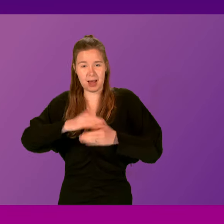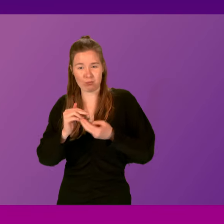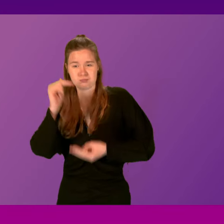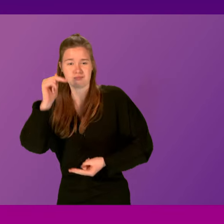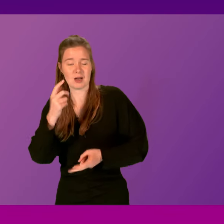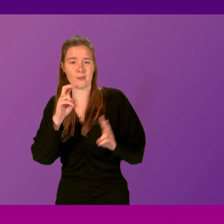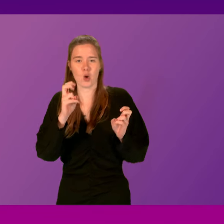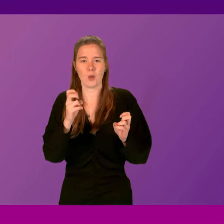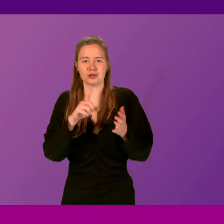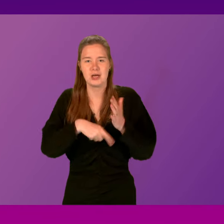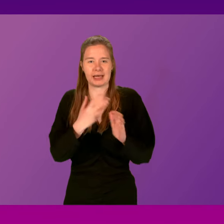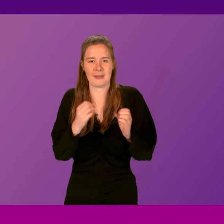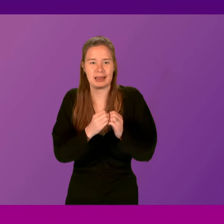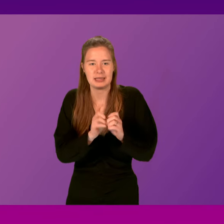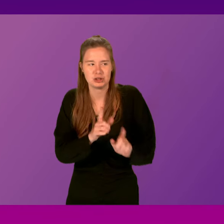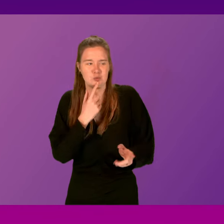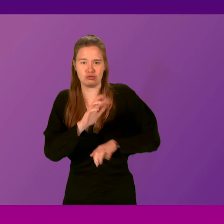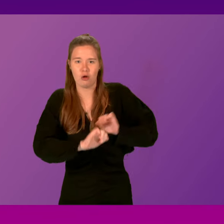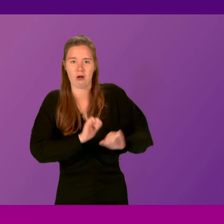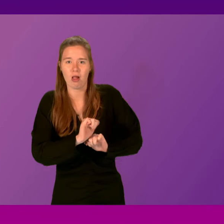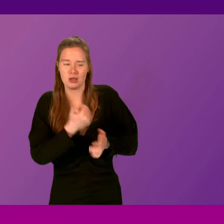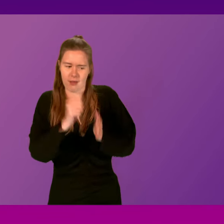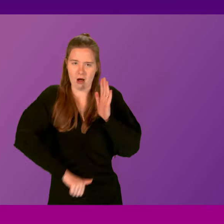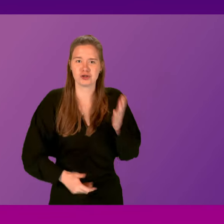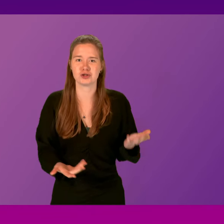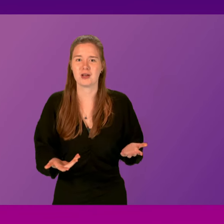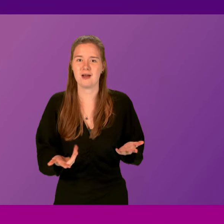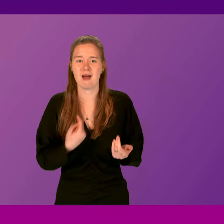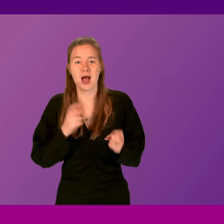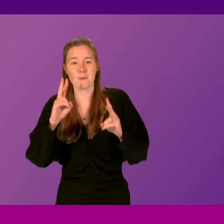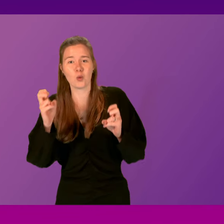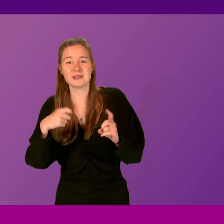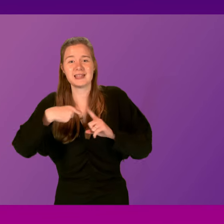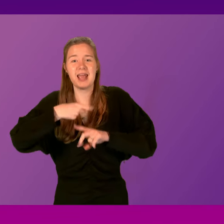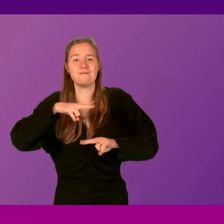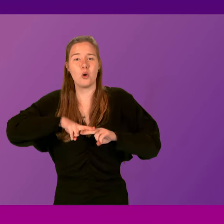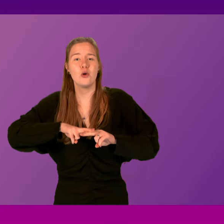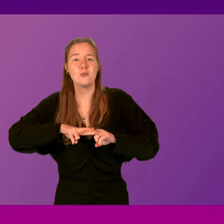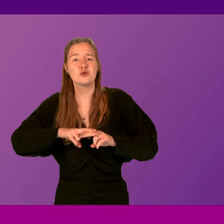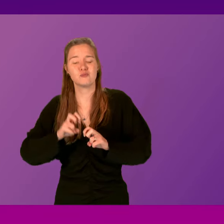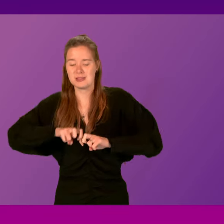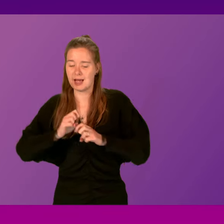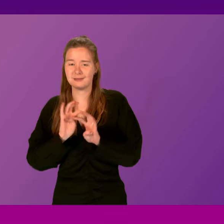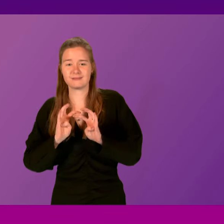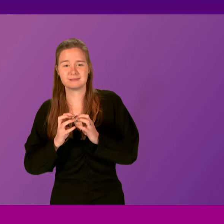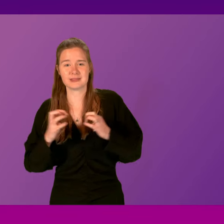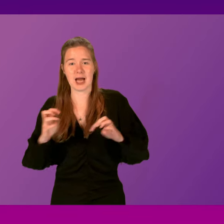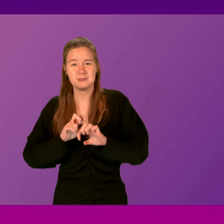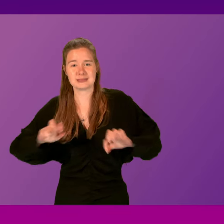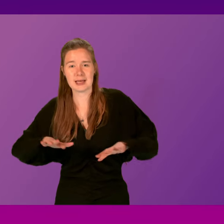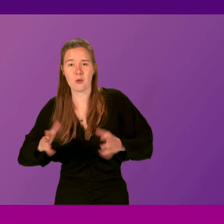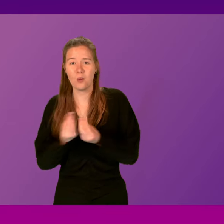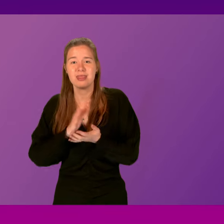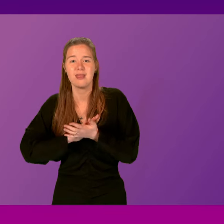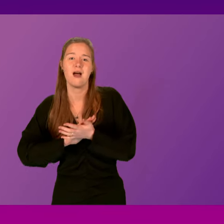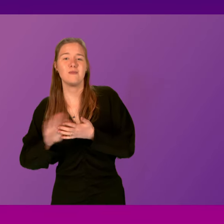not quoting Jackie Bailey. I'm sure even she would struggle to be that harsh. I'm actually quoting Kate Forbes, who sat around the cabinet table with Hamza